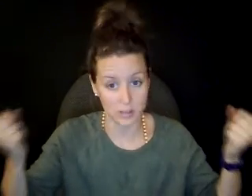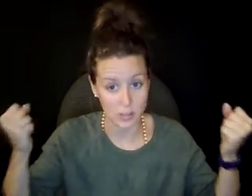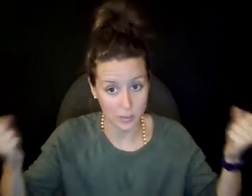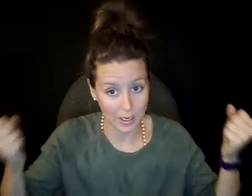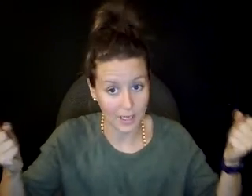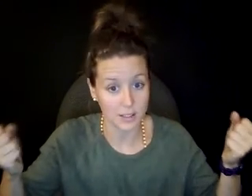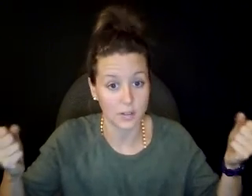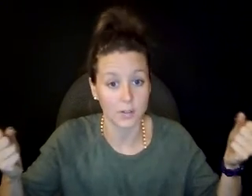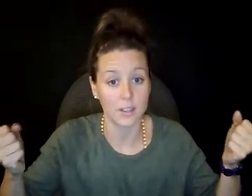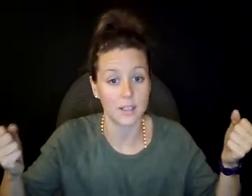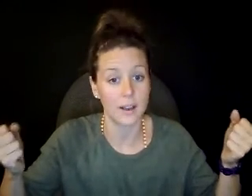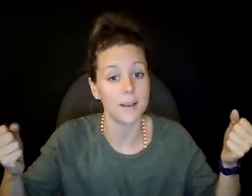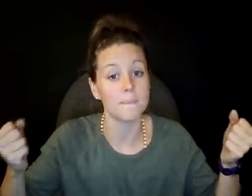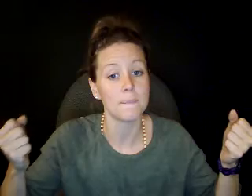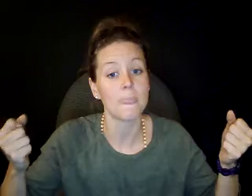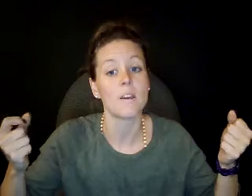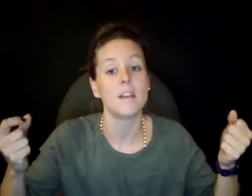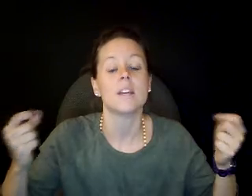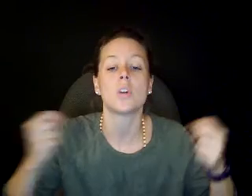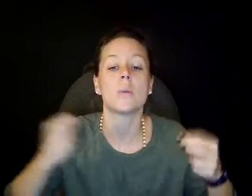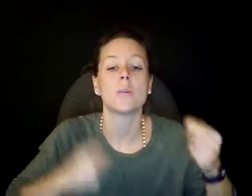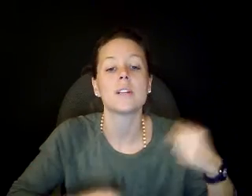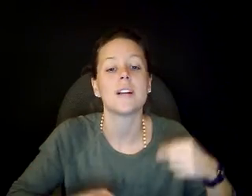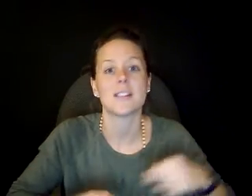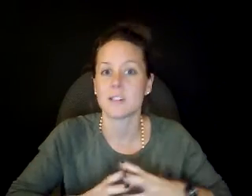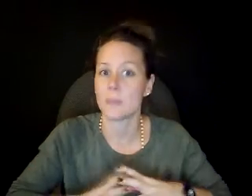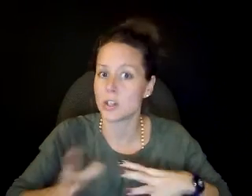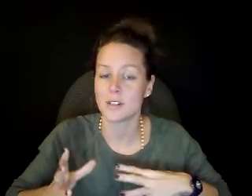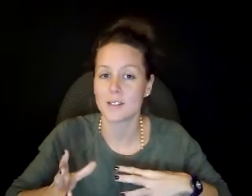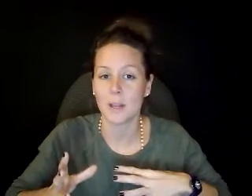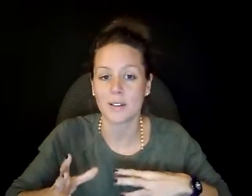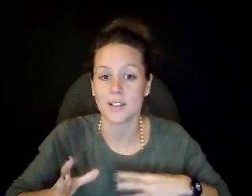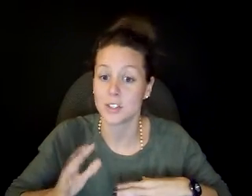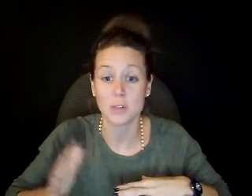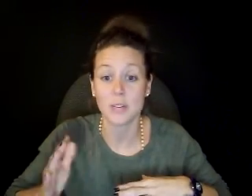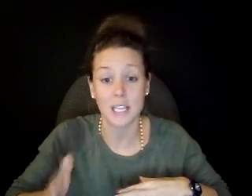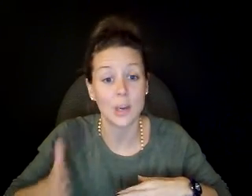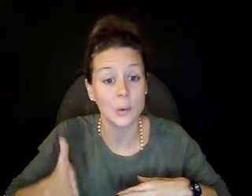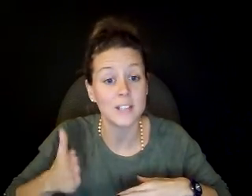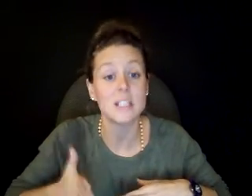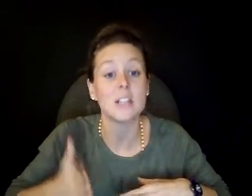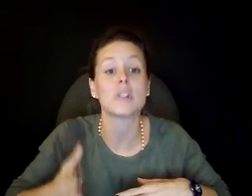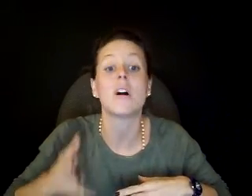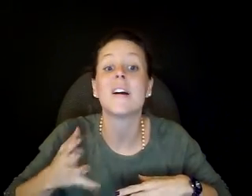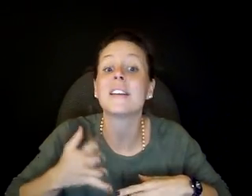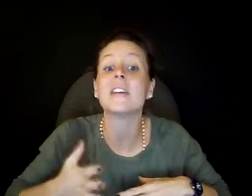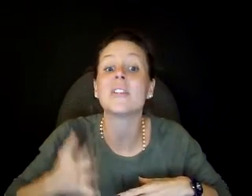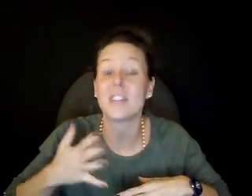this is what we are asking for today. And so we are realizing, especially since being on Lesson 298, we indeed are drawing near the